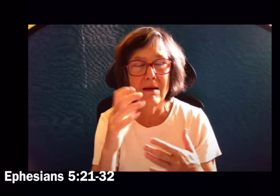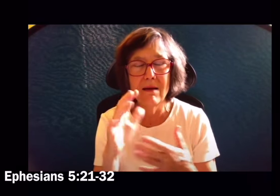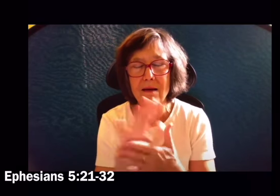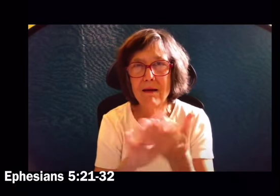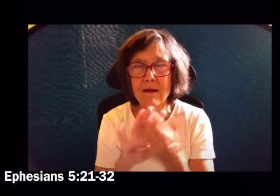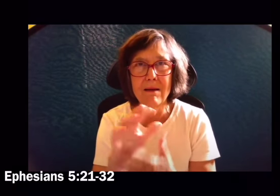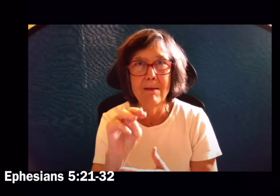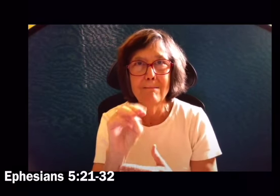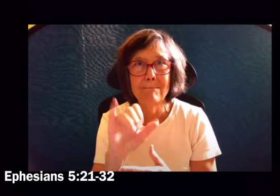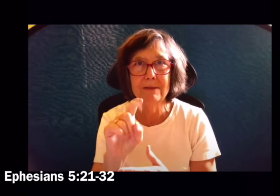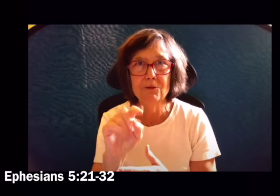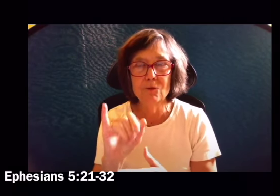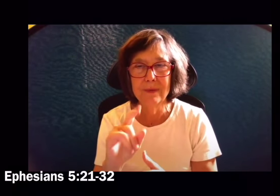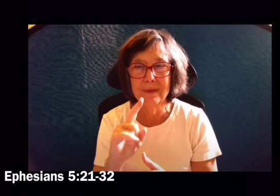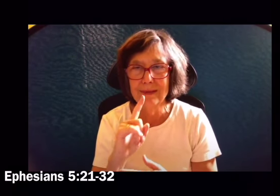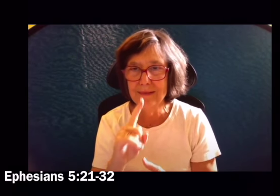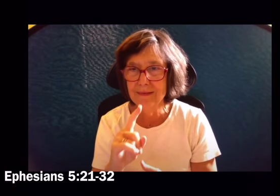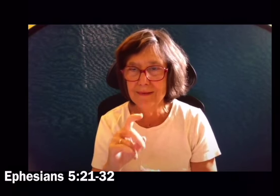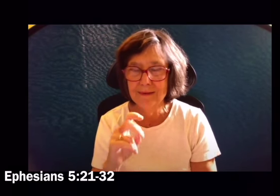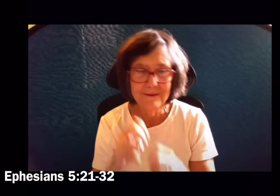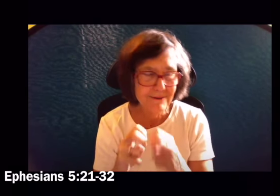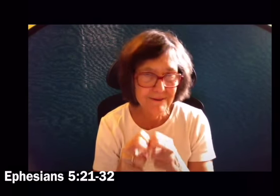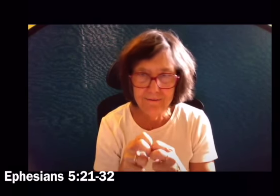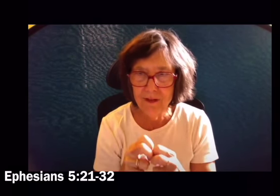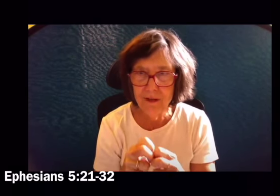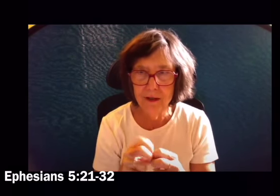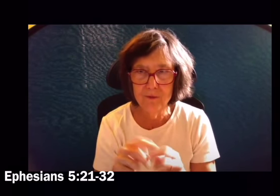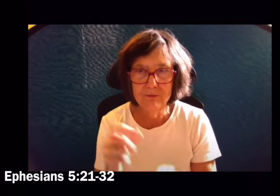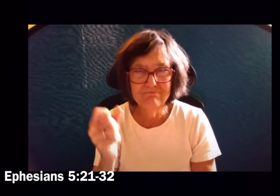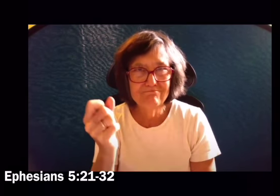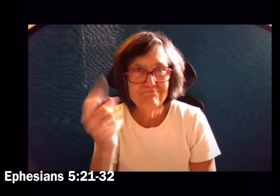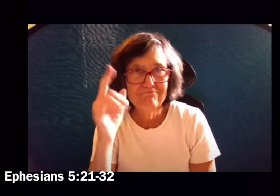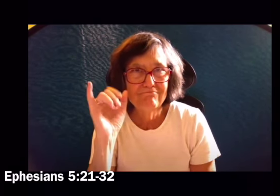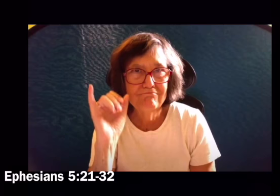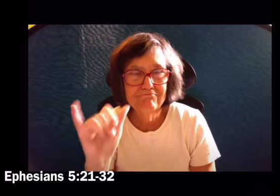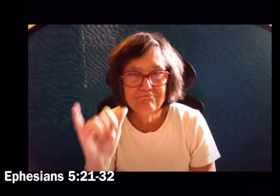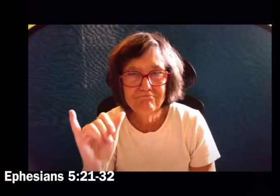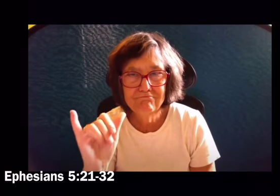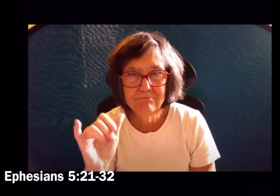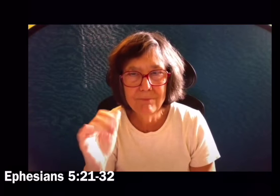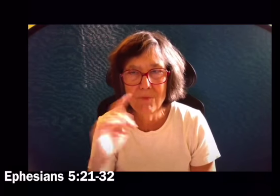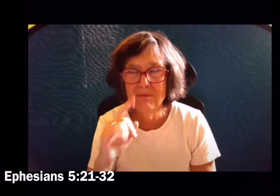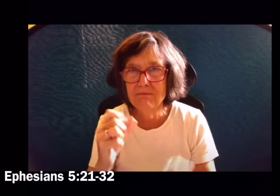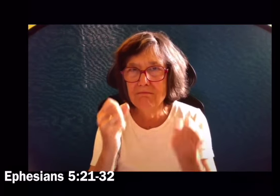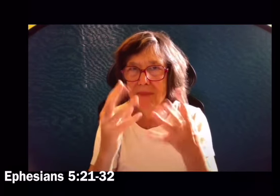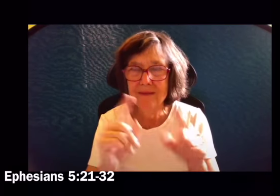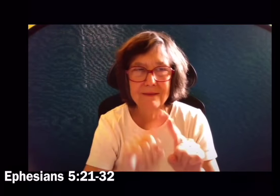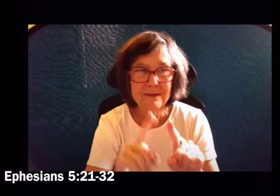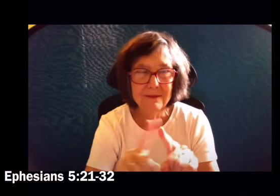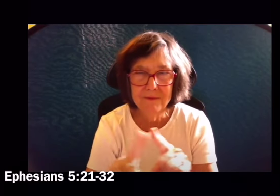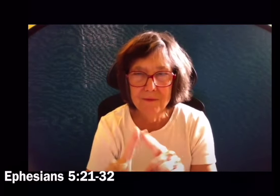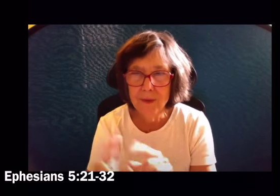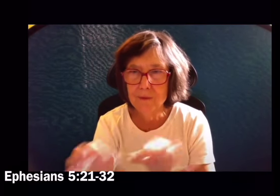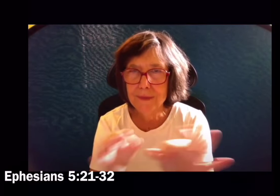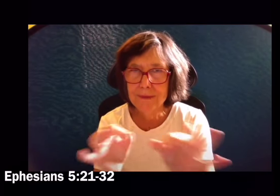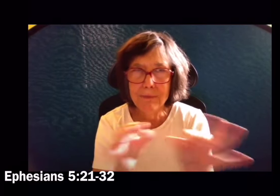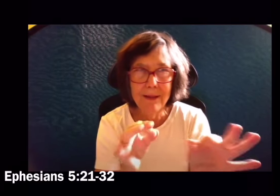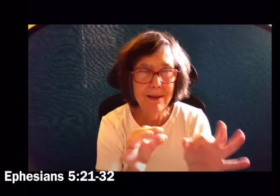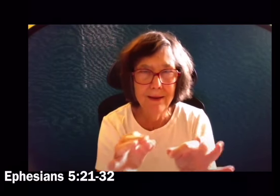This is a great mystery. But I speak in reference to Christ and